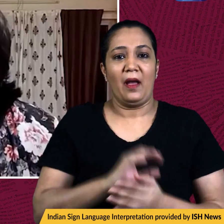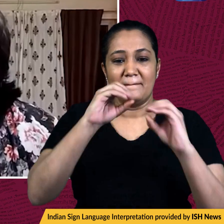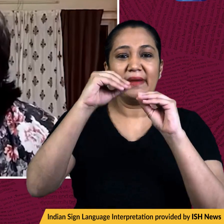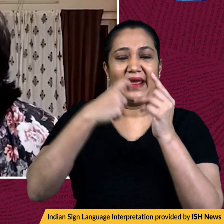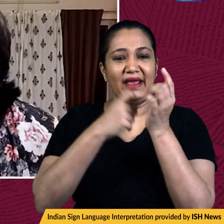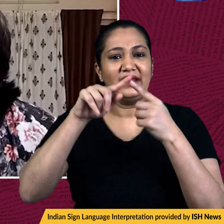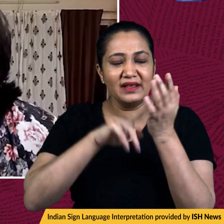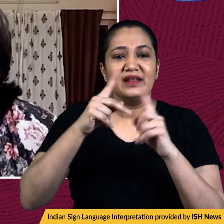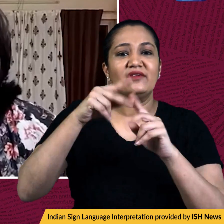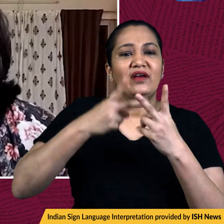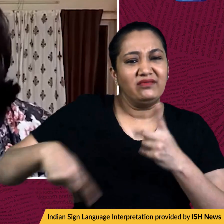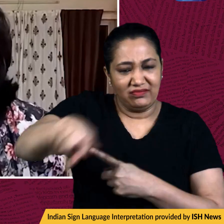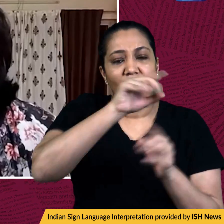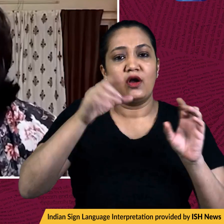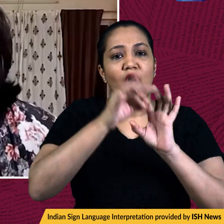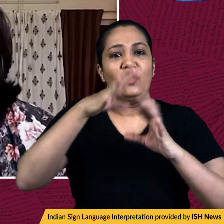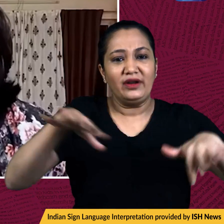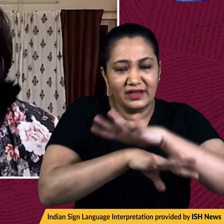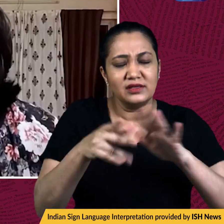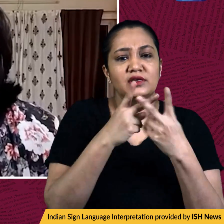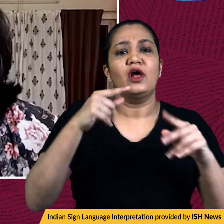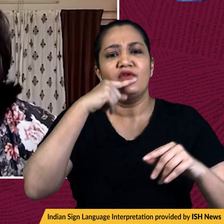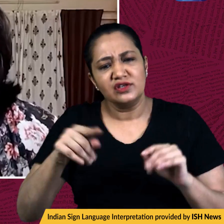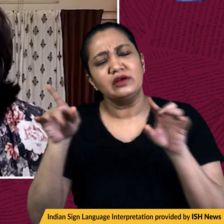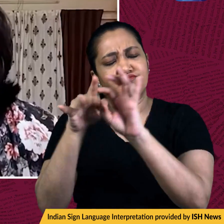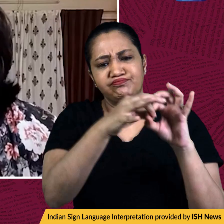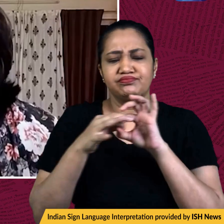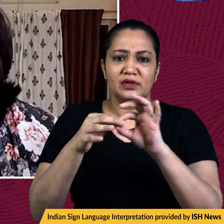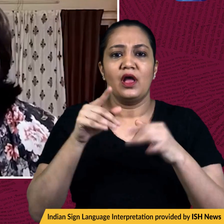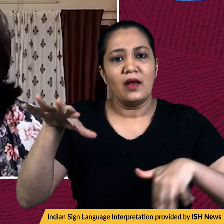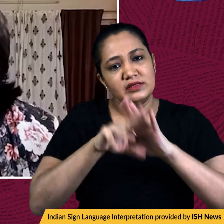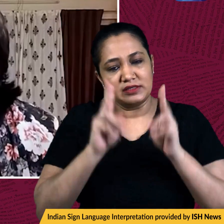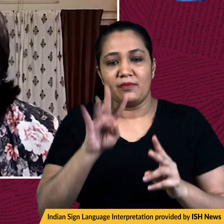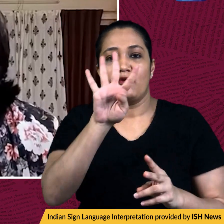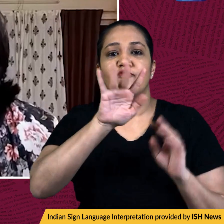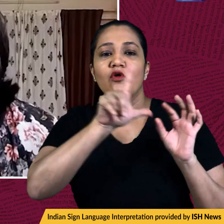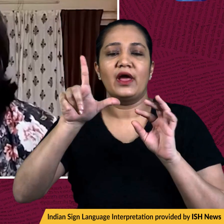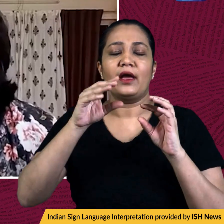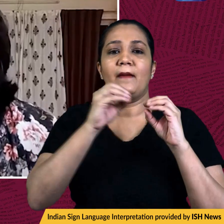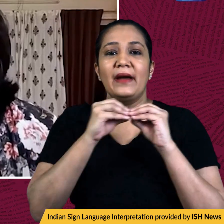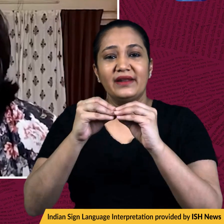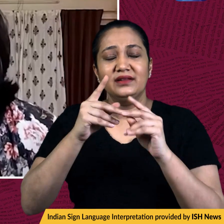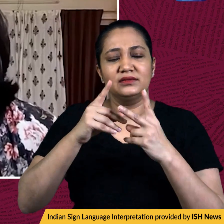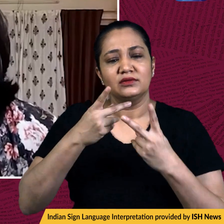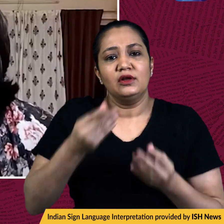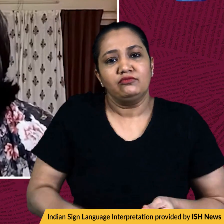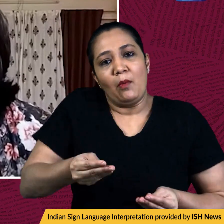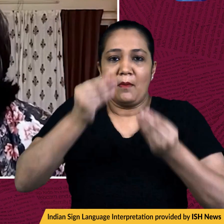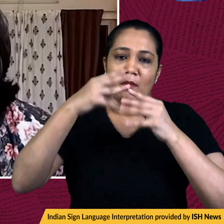Exporting Countries, and its allies, including Russia, have opted to maintain a 4 lakh barrel per day increase in output